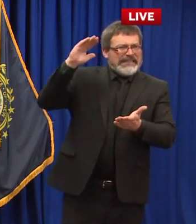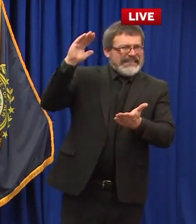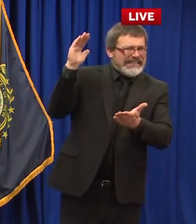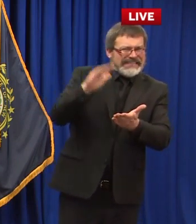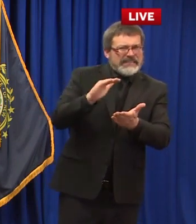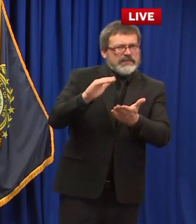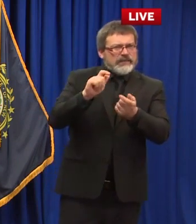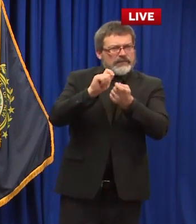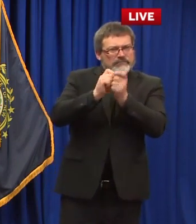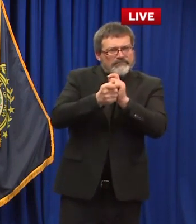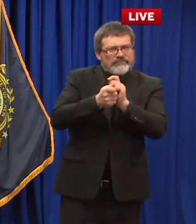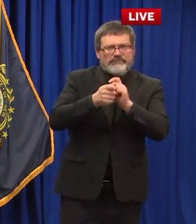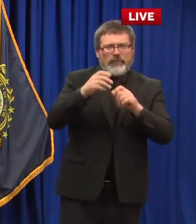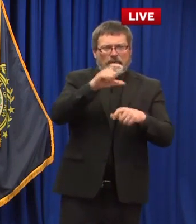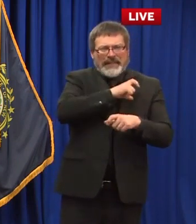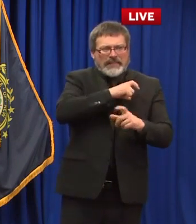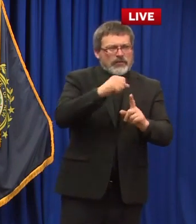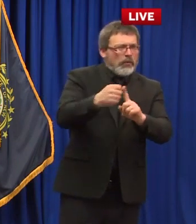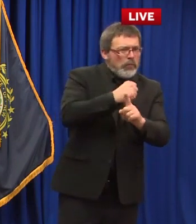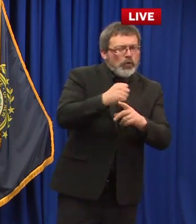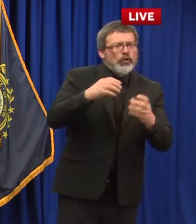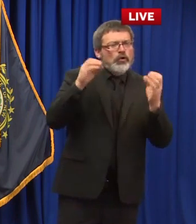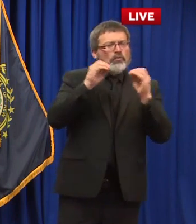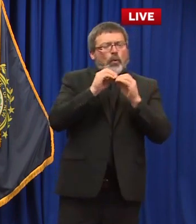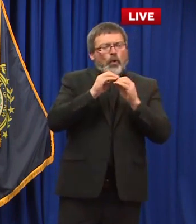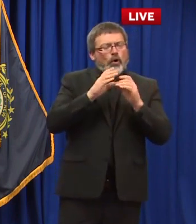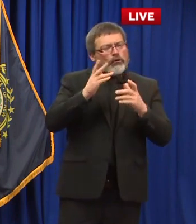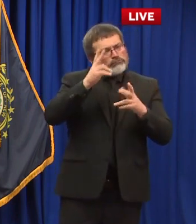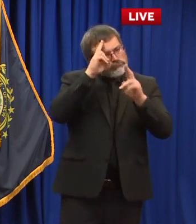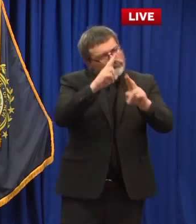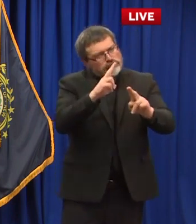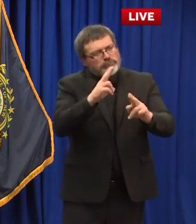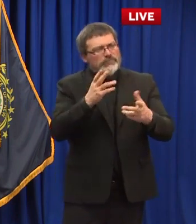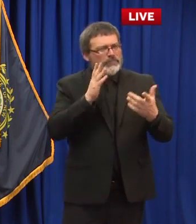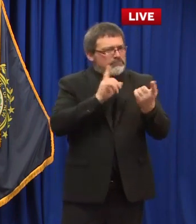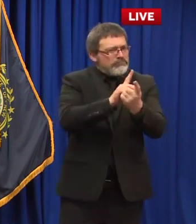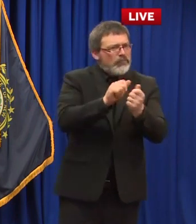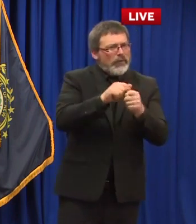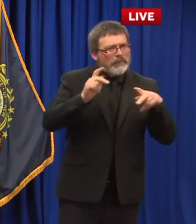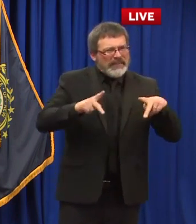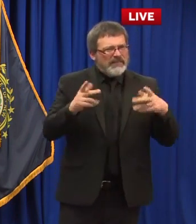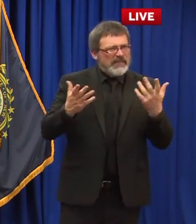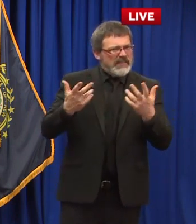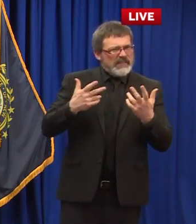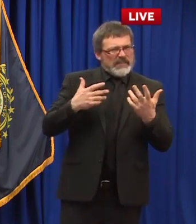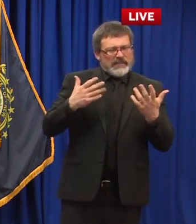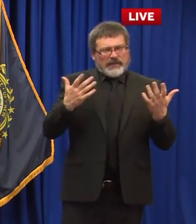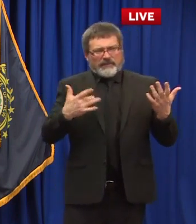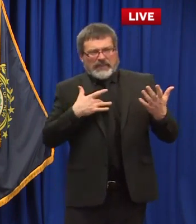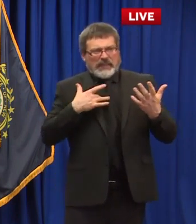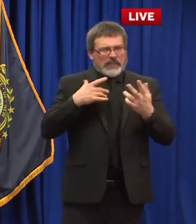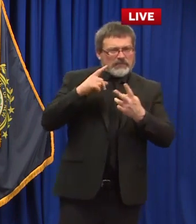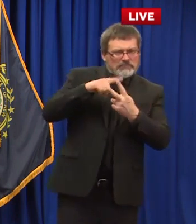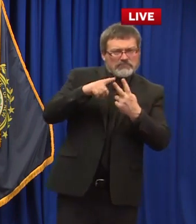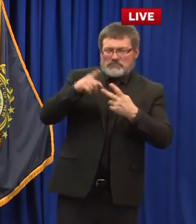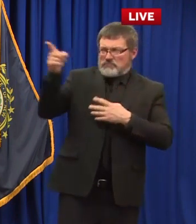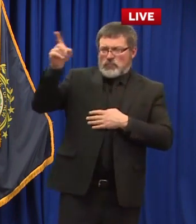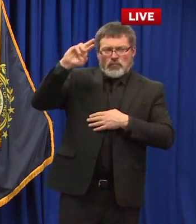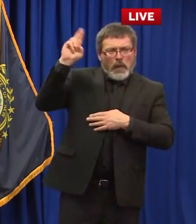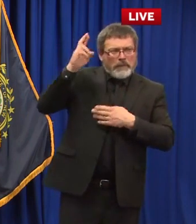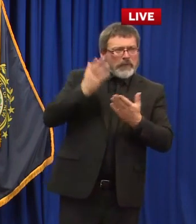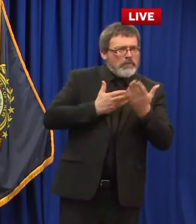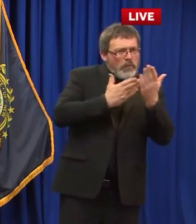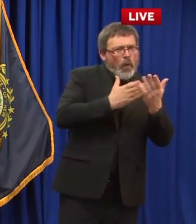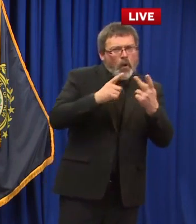all the entire all the republicans and uh it's now there's a version of the senate that they're considering it's great yes support that legislation and do you have your